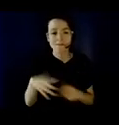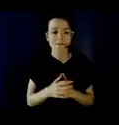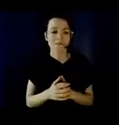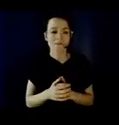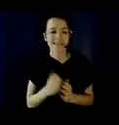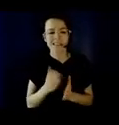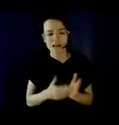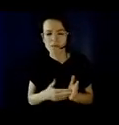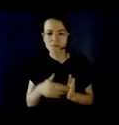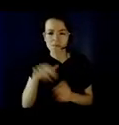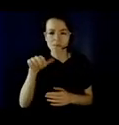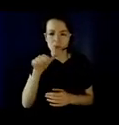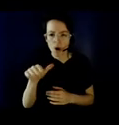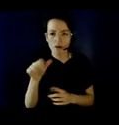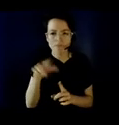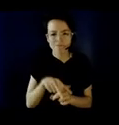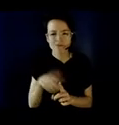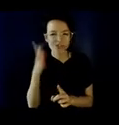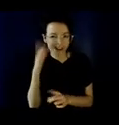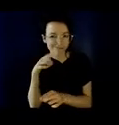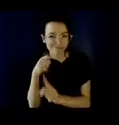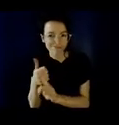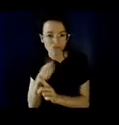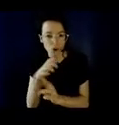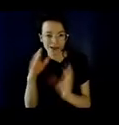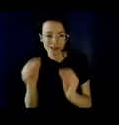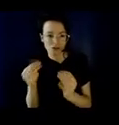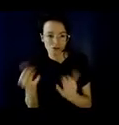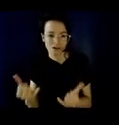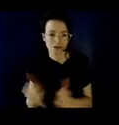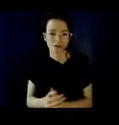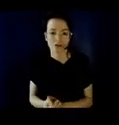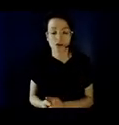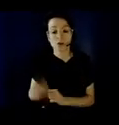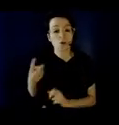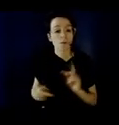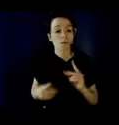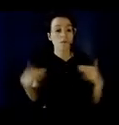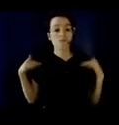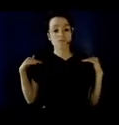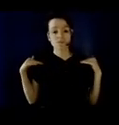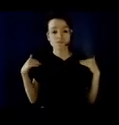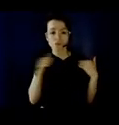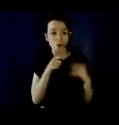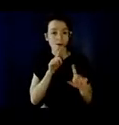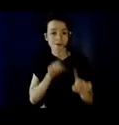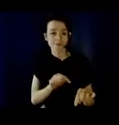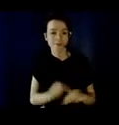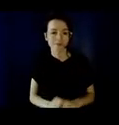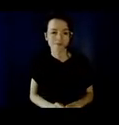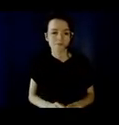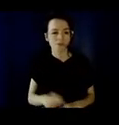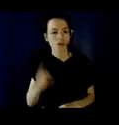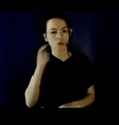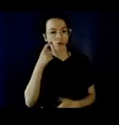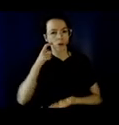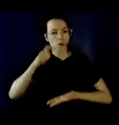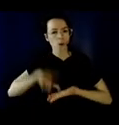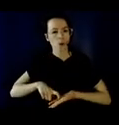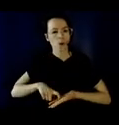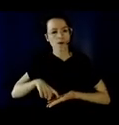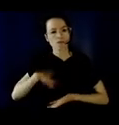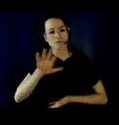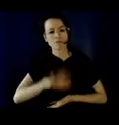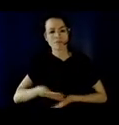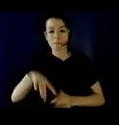There are two people who did not respond to this question. But taken together, more than 50% of respondents made at